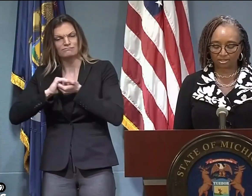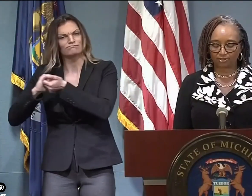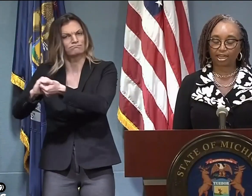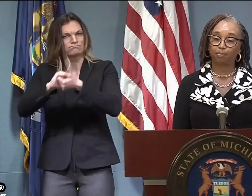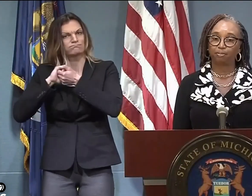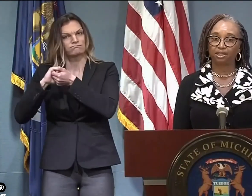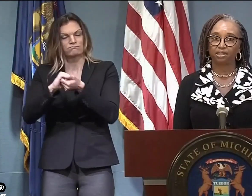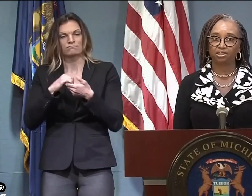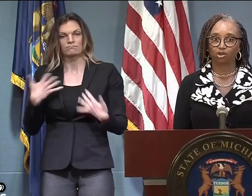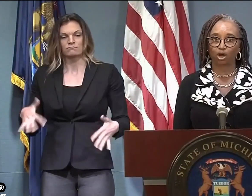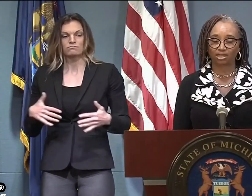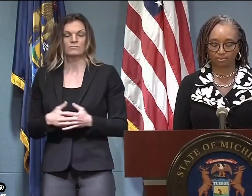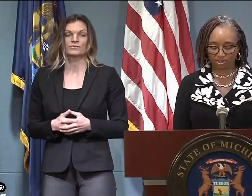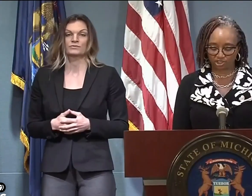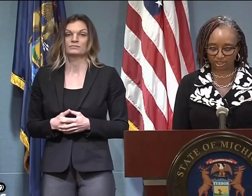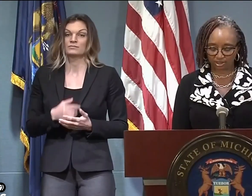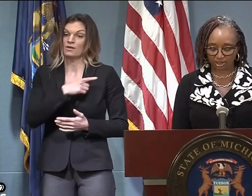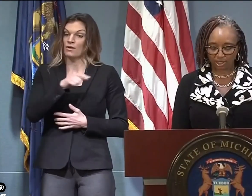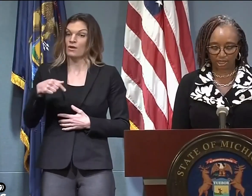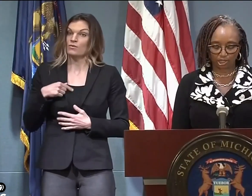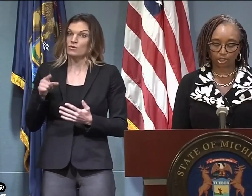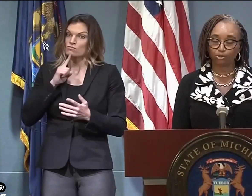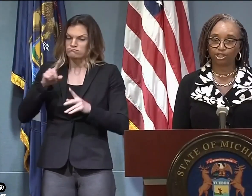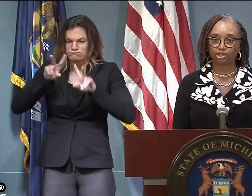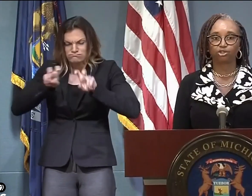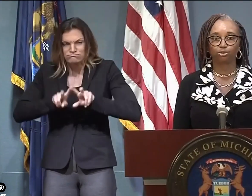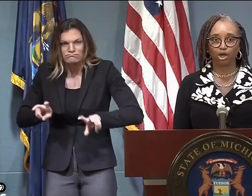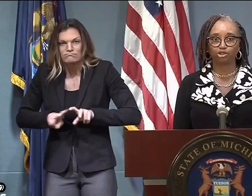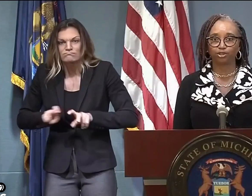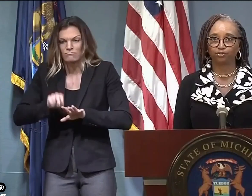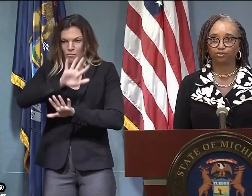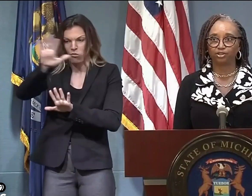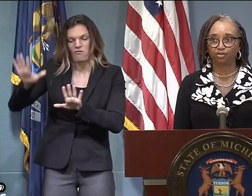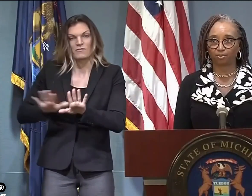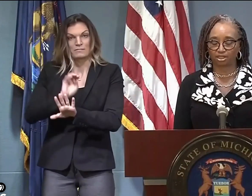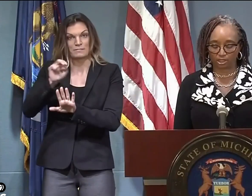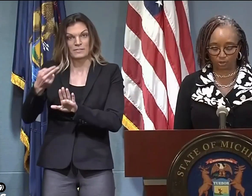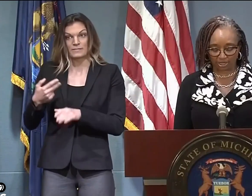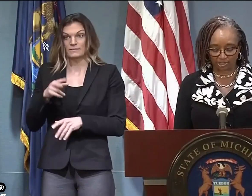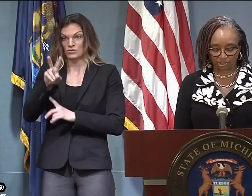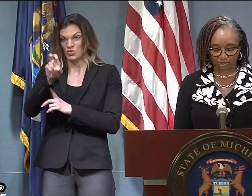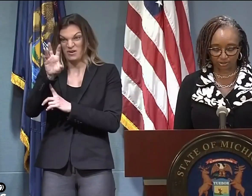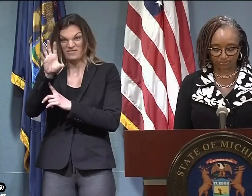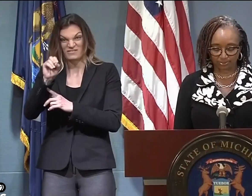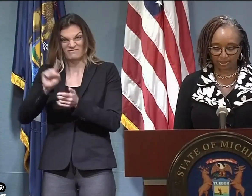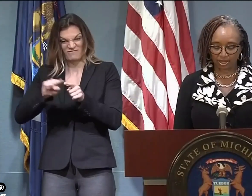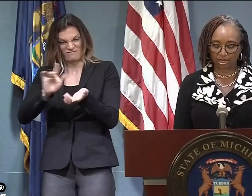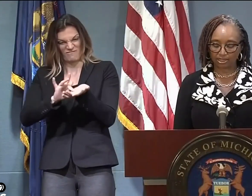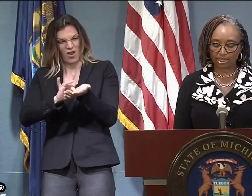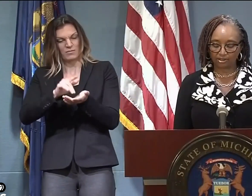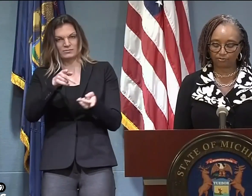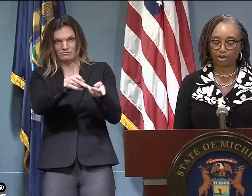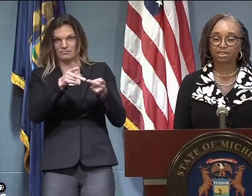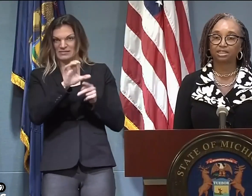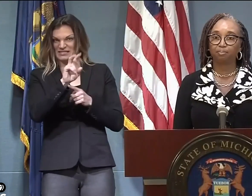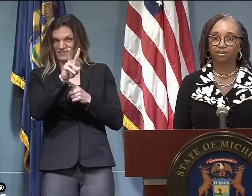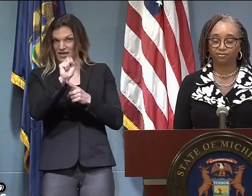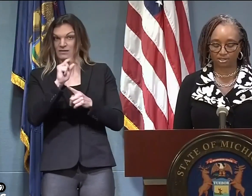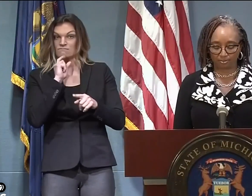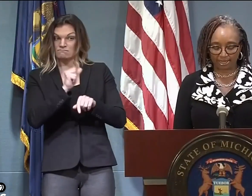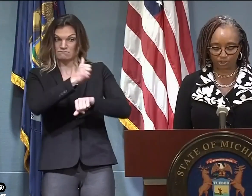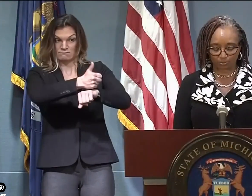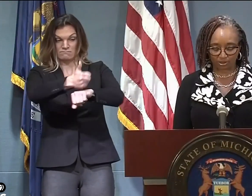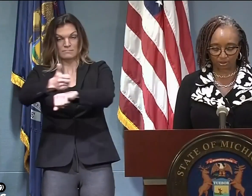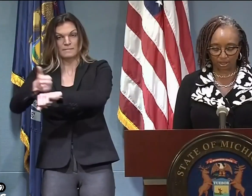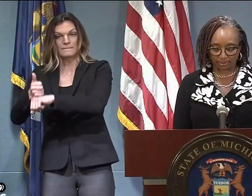Because of our expansive capabilities across Michigan, including 250 pharmacy locations,